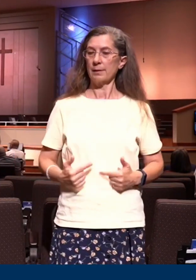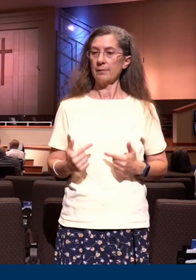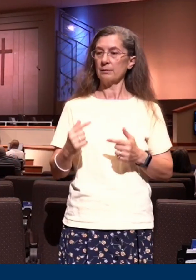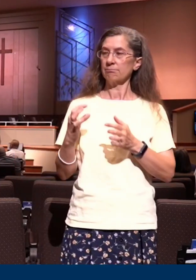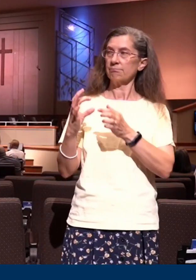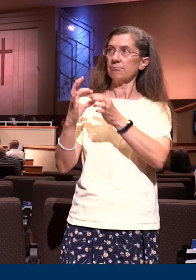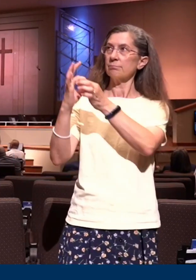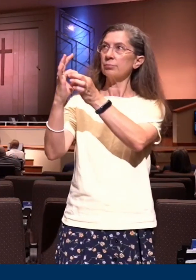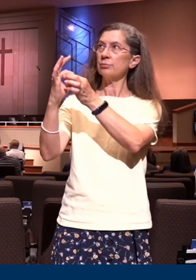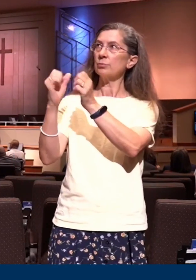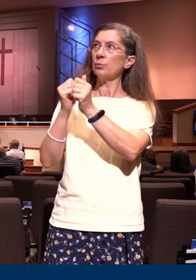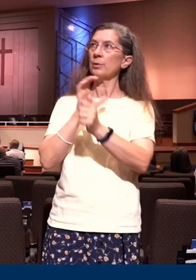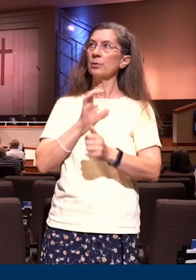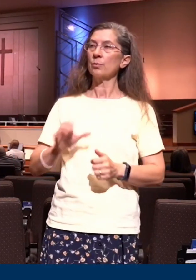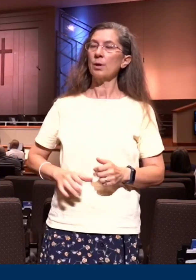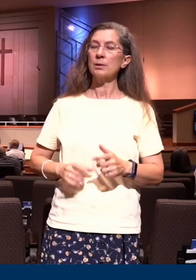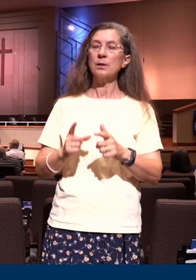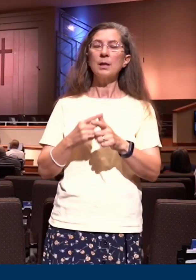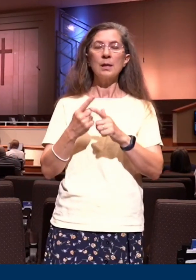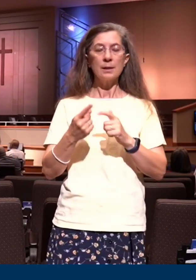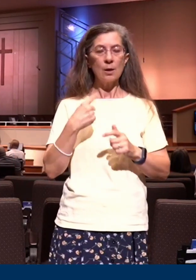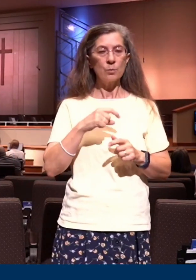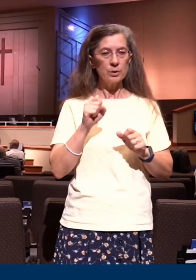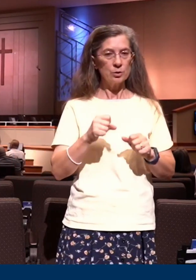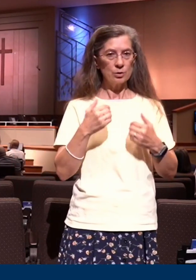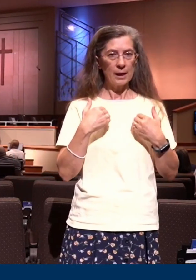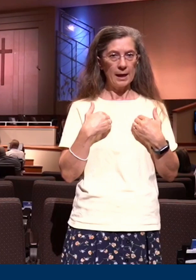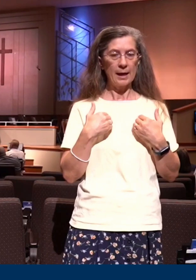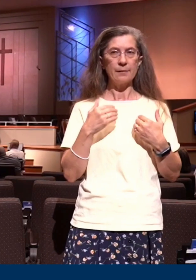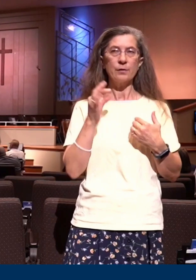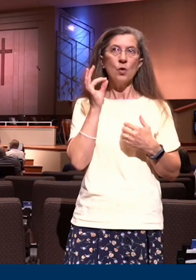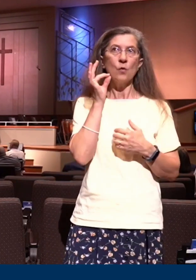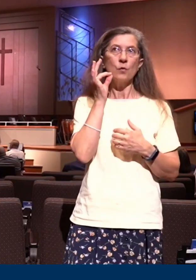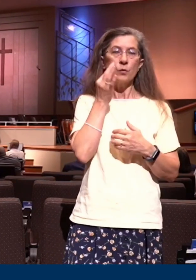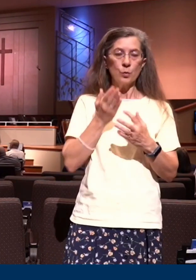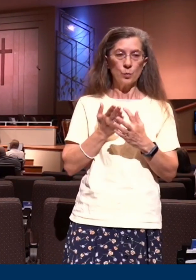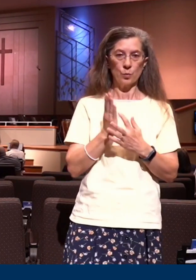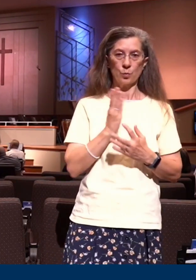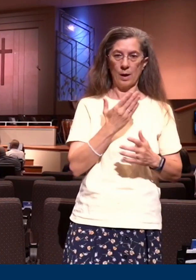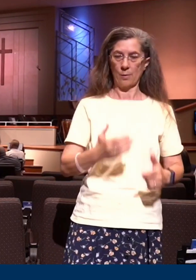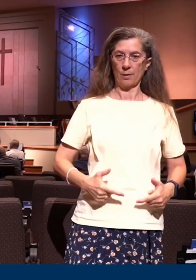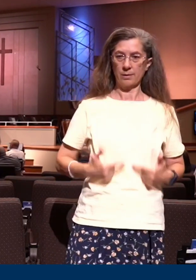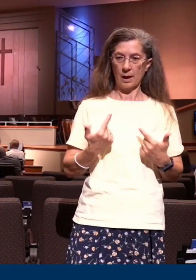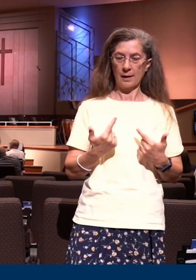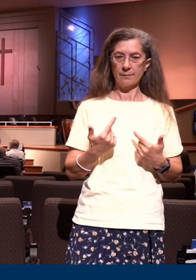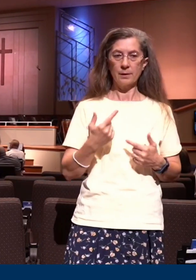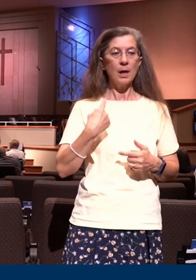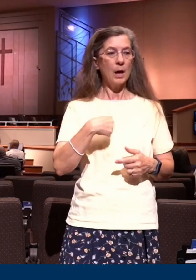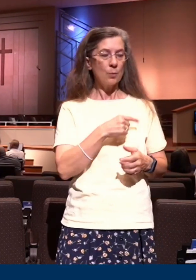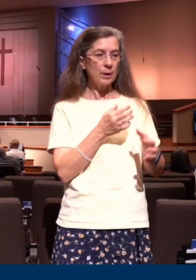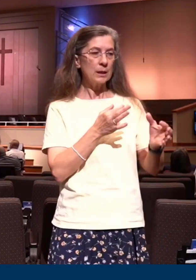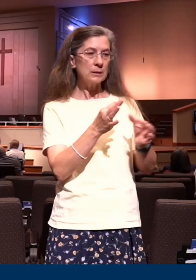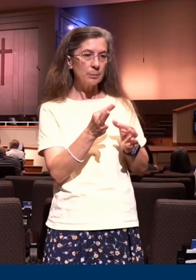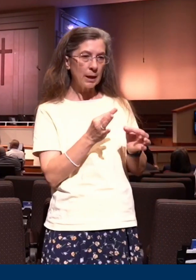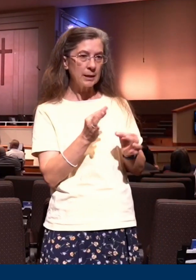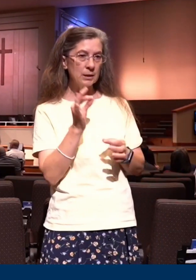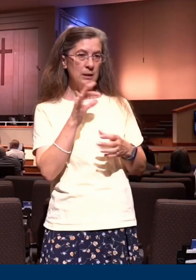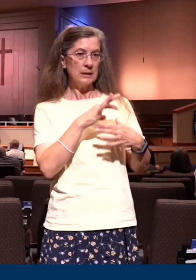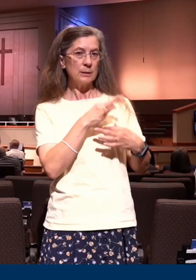then we should bear the fruit of Christ through our life. And we told them that fruit is from the word of